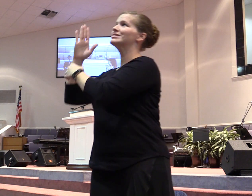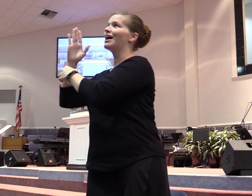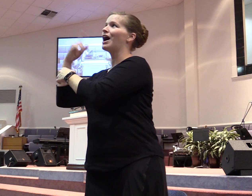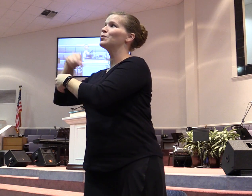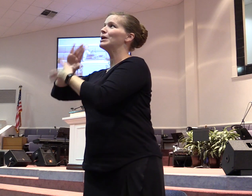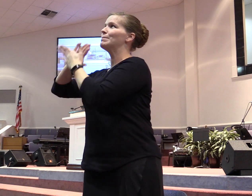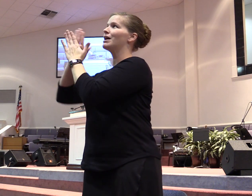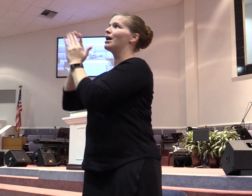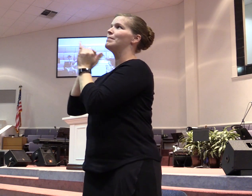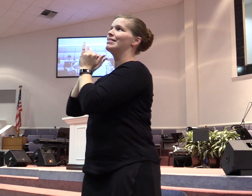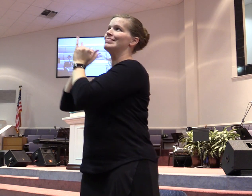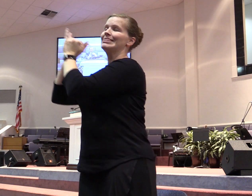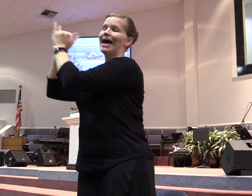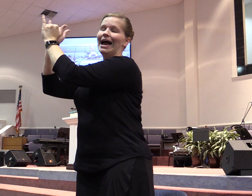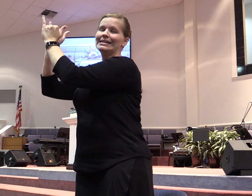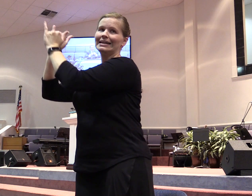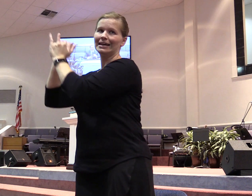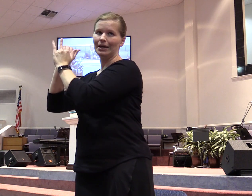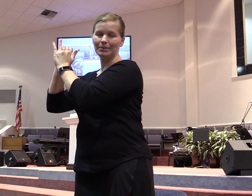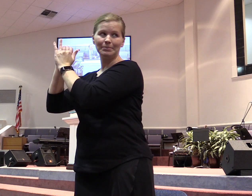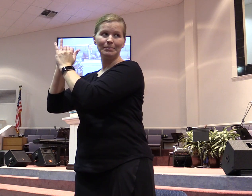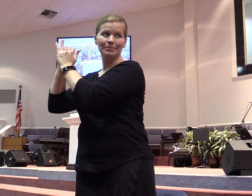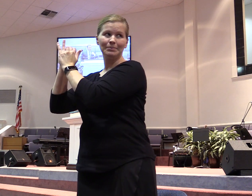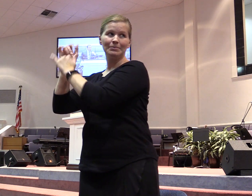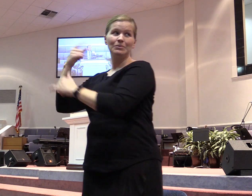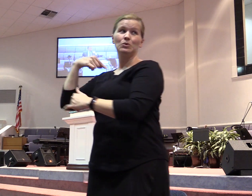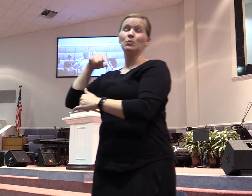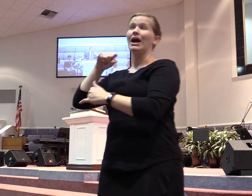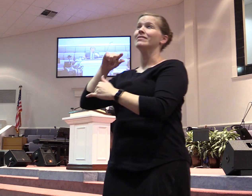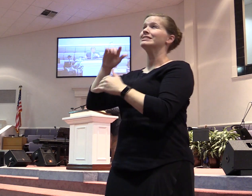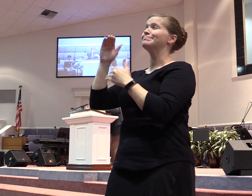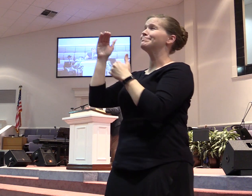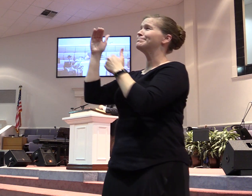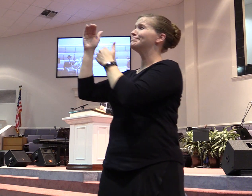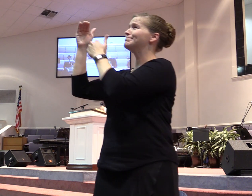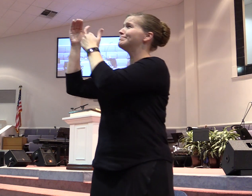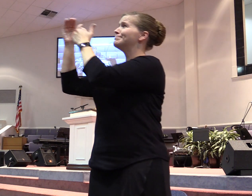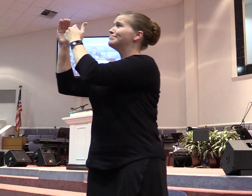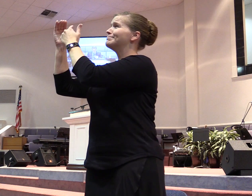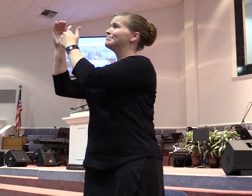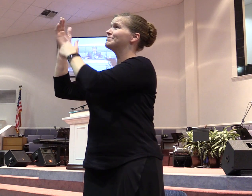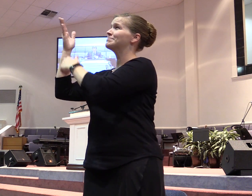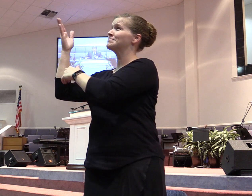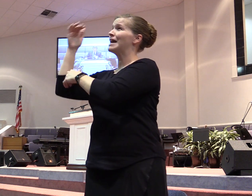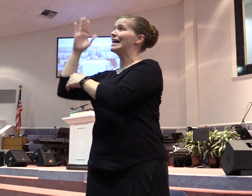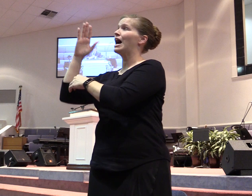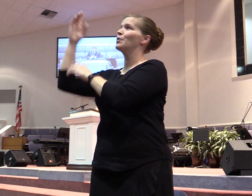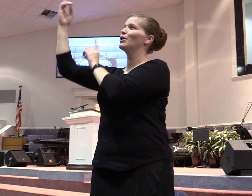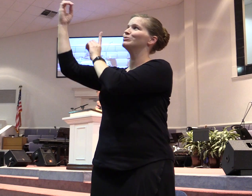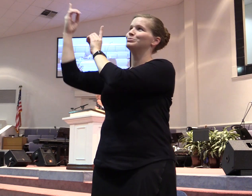Draw nigh unto God and God will draw nigh unto you. Amen. And then verse 10 says humble